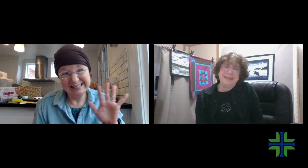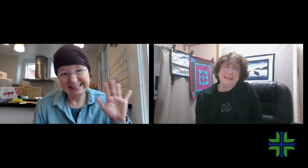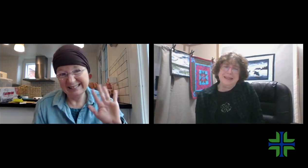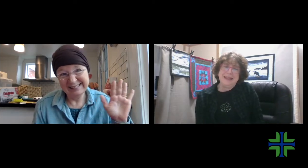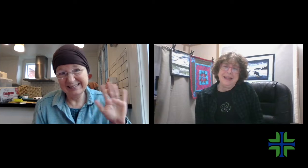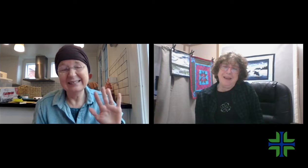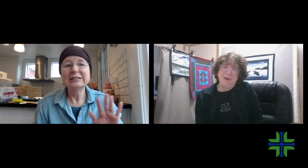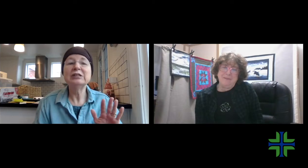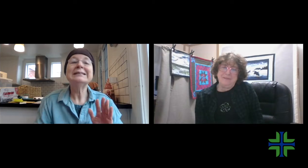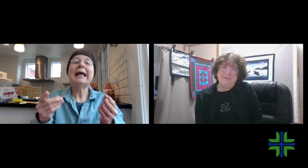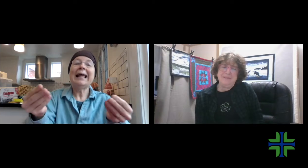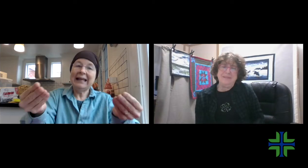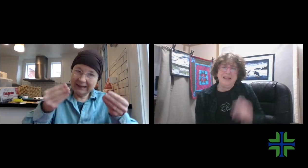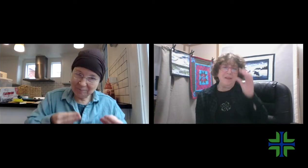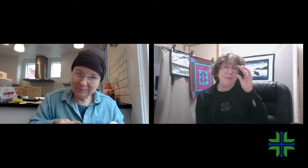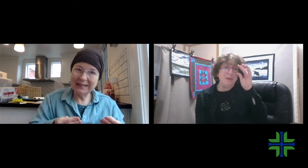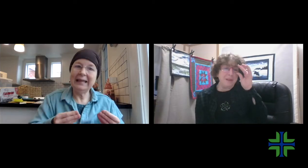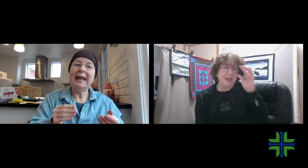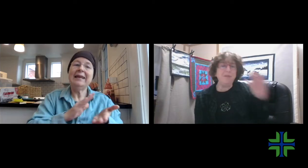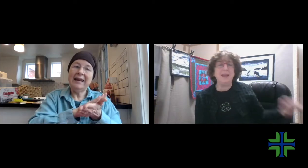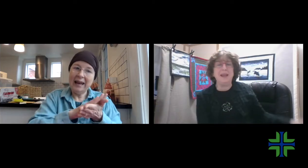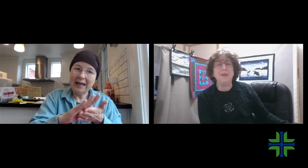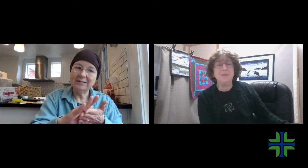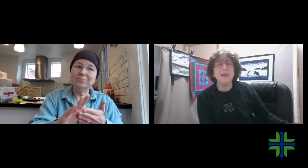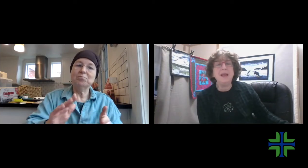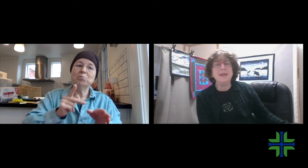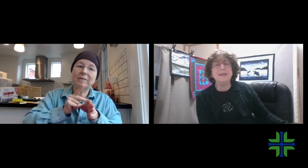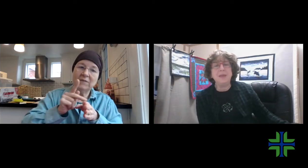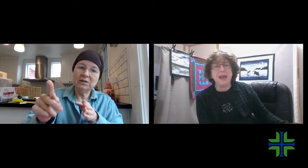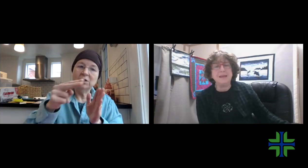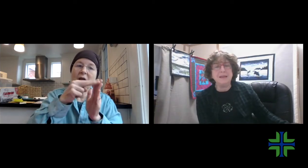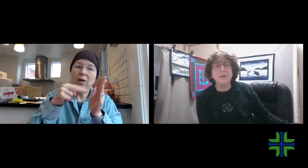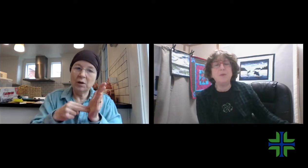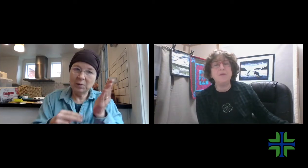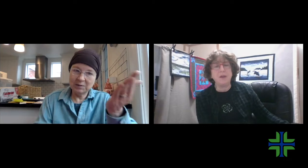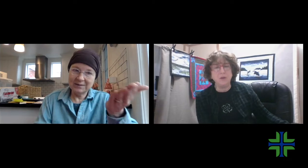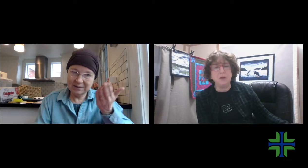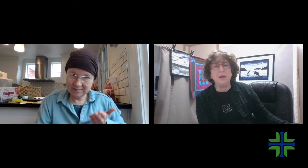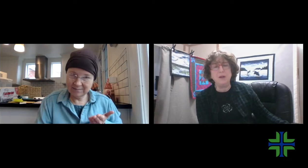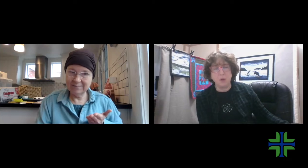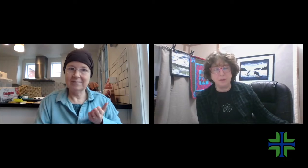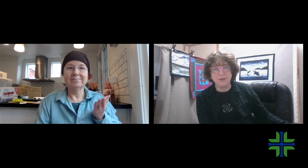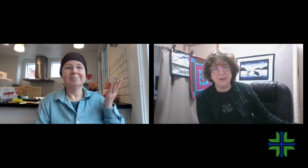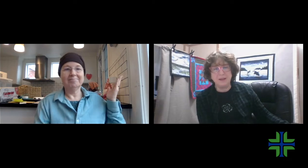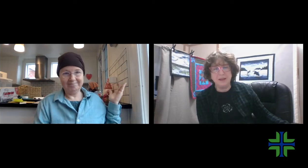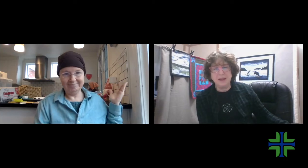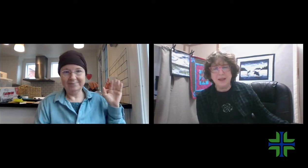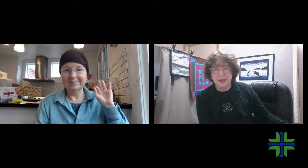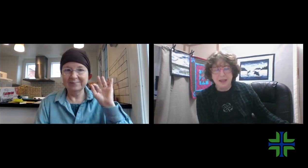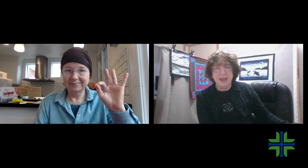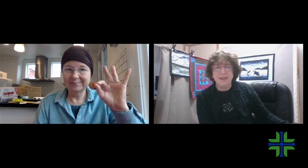know, no, but just give me some nice professional notes.